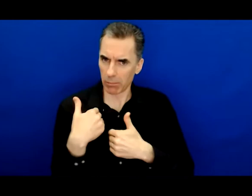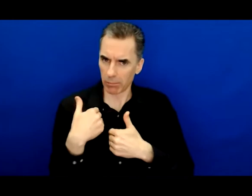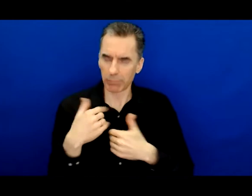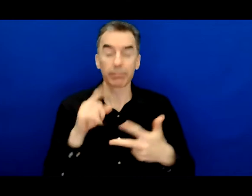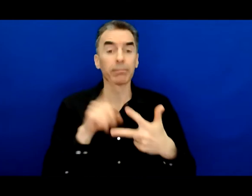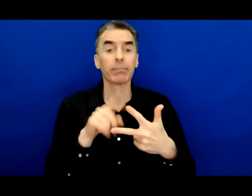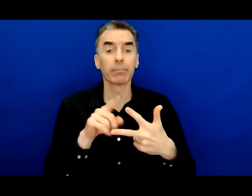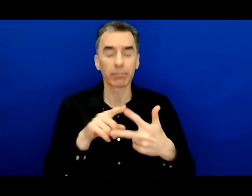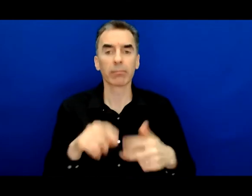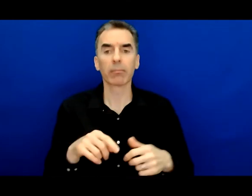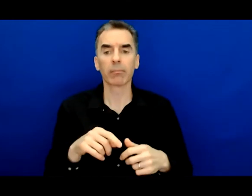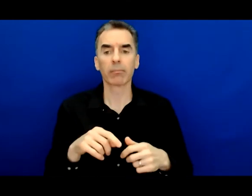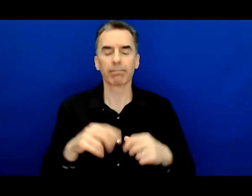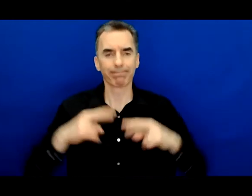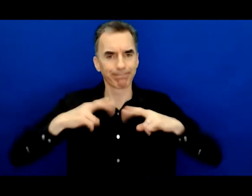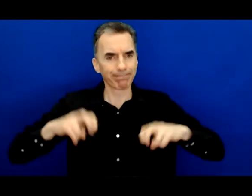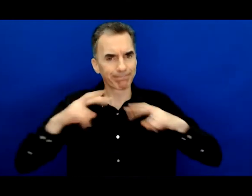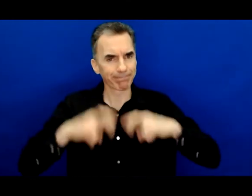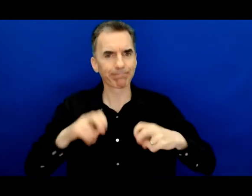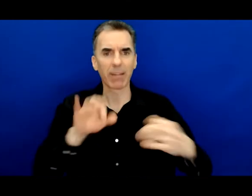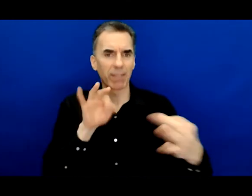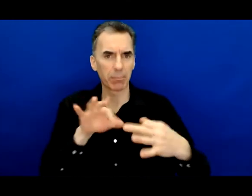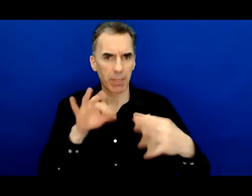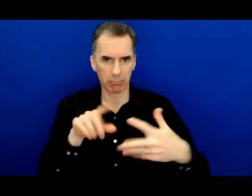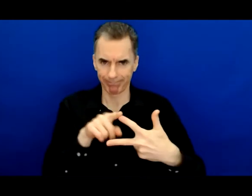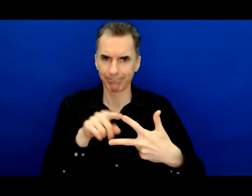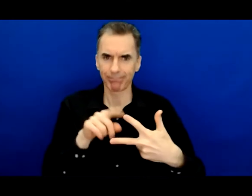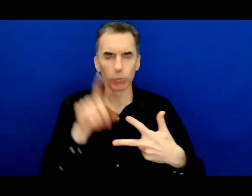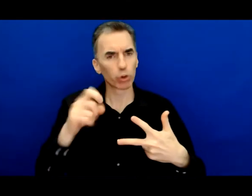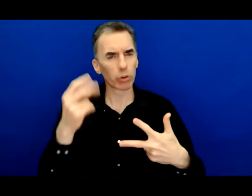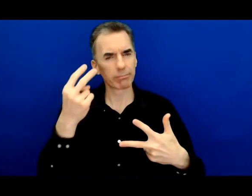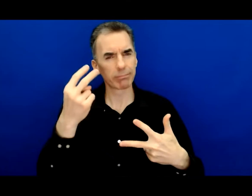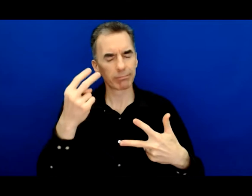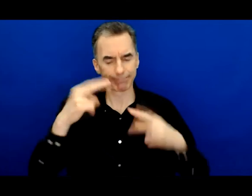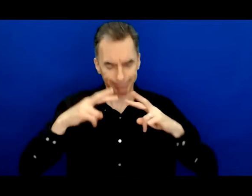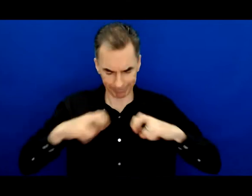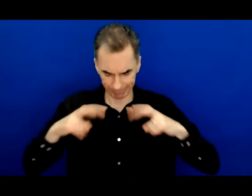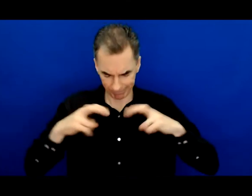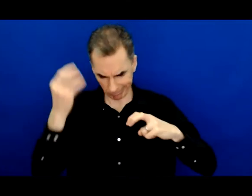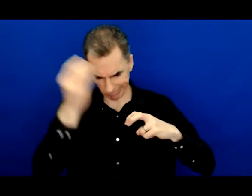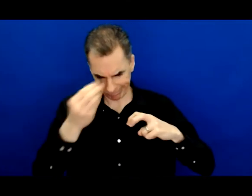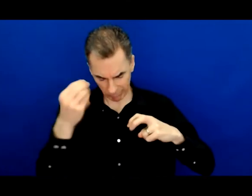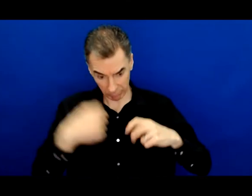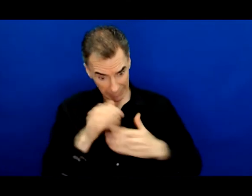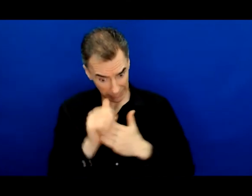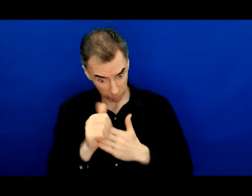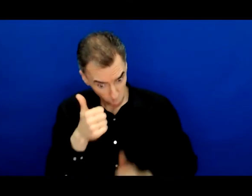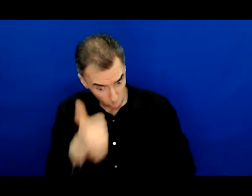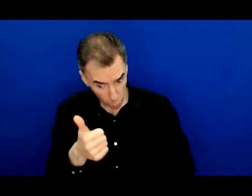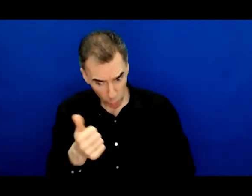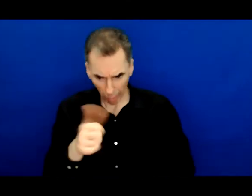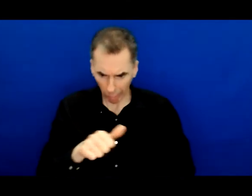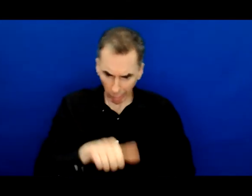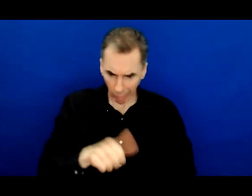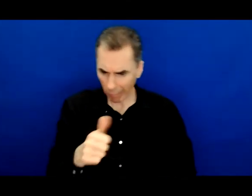and feedback that leaders should spend a tremendous amount of time being self-reflective about how they're showing up as a leader but also surround yourself